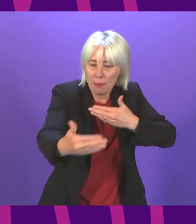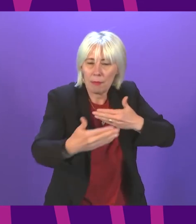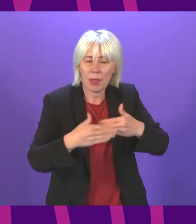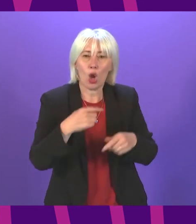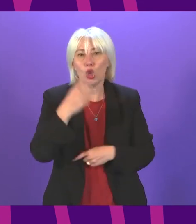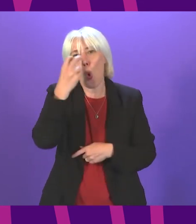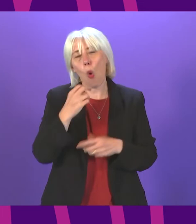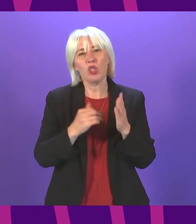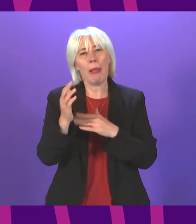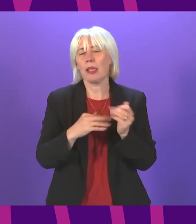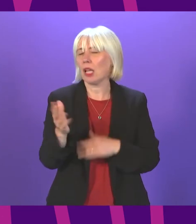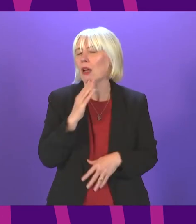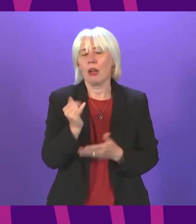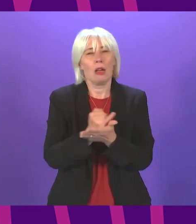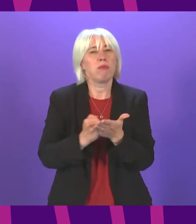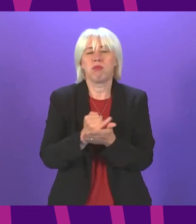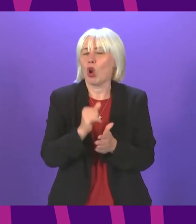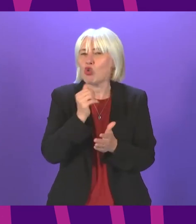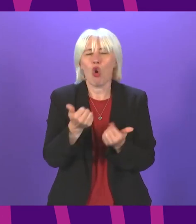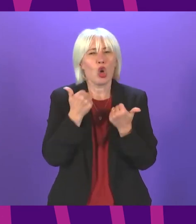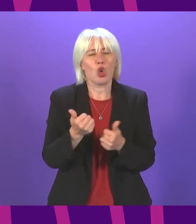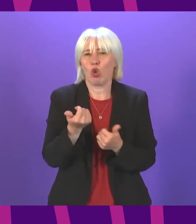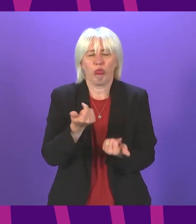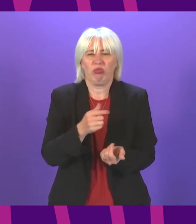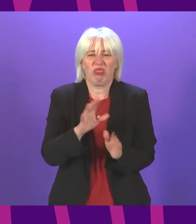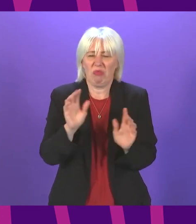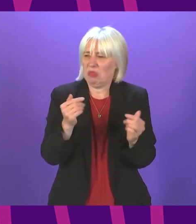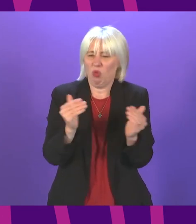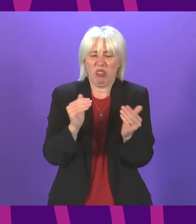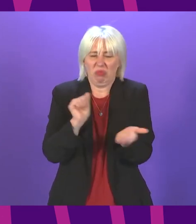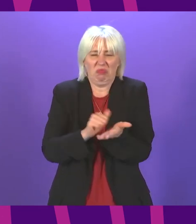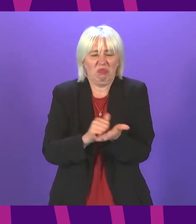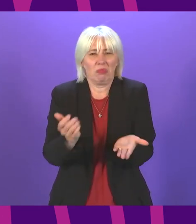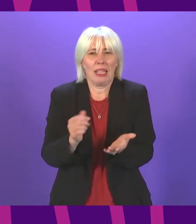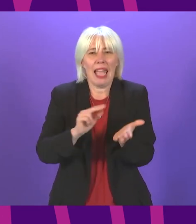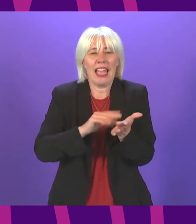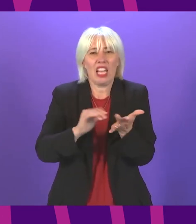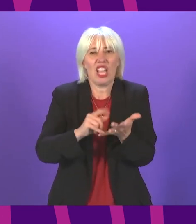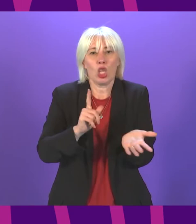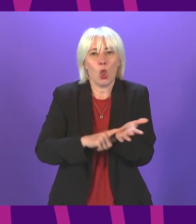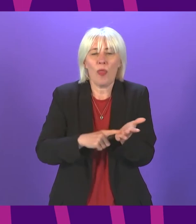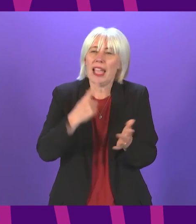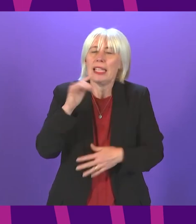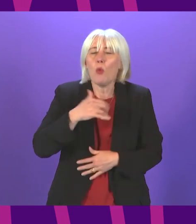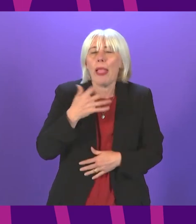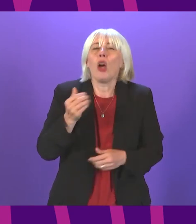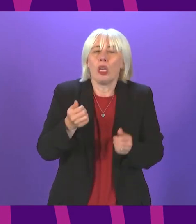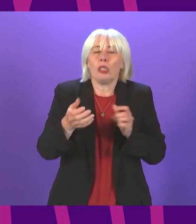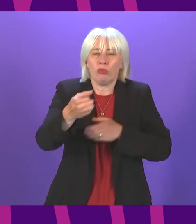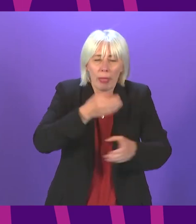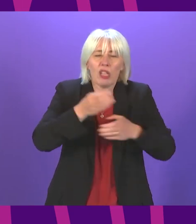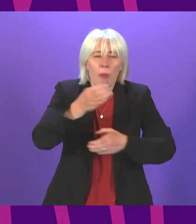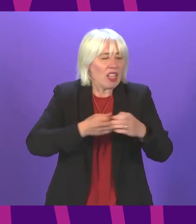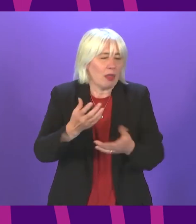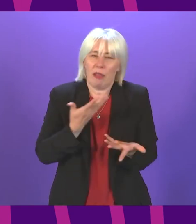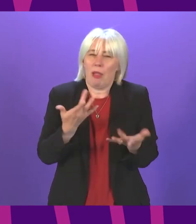the old building is not now fit for purpose and there have been plans from NHS Lothian to replace it for years and it